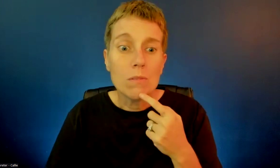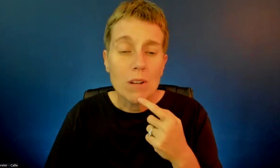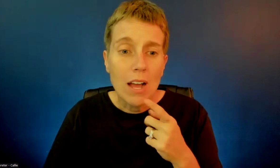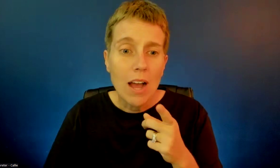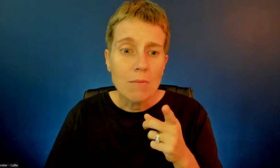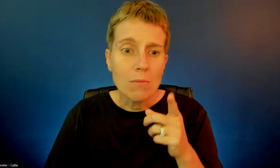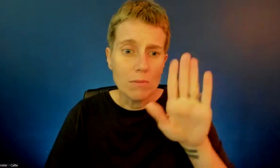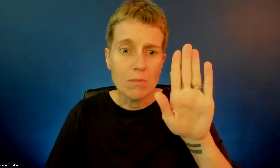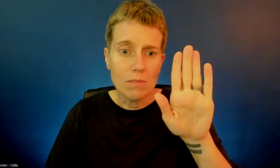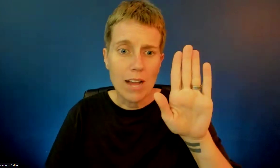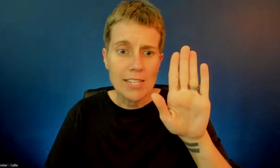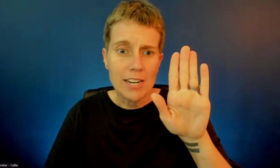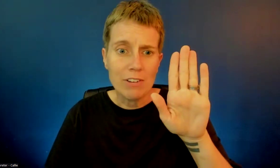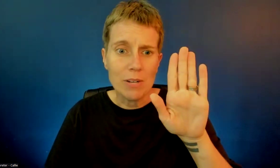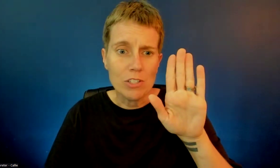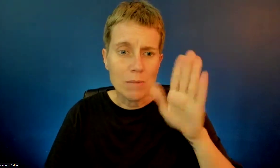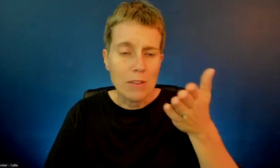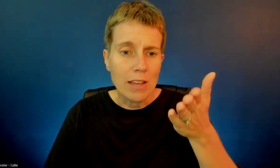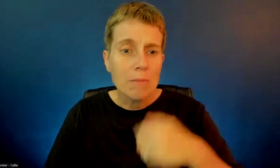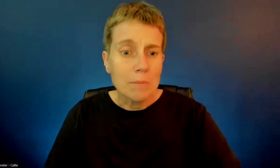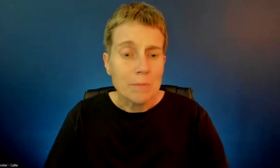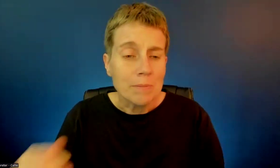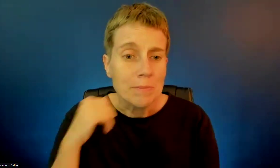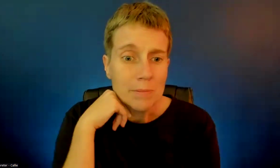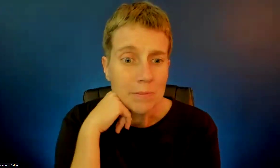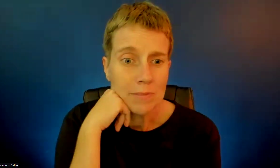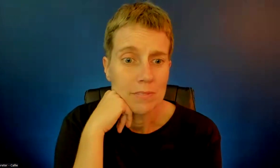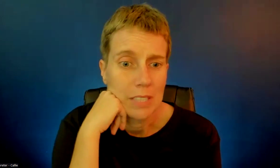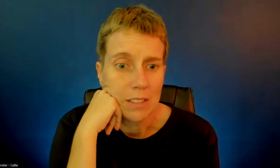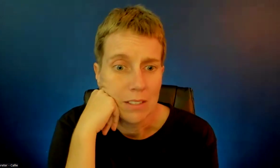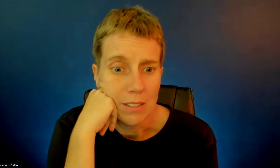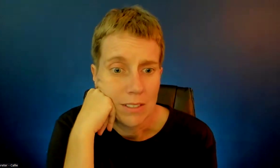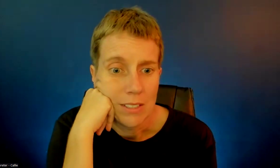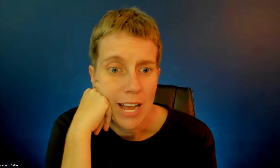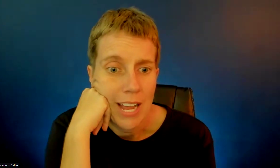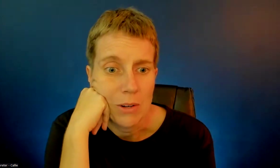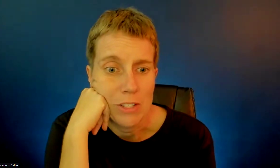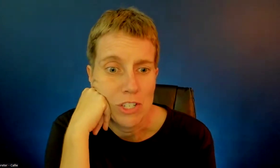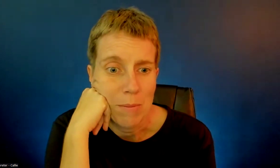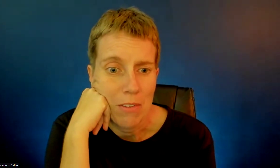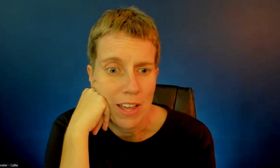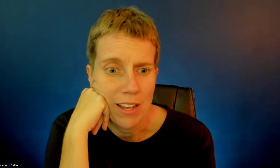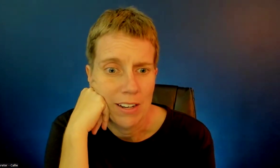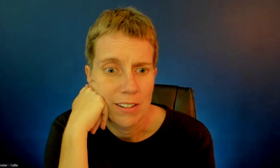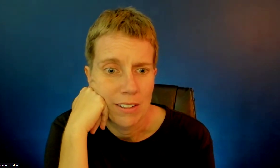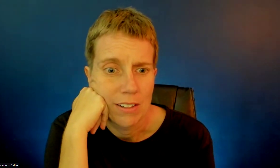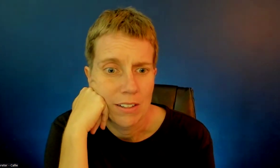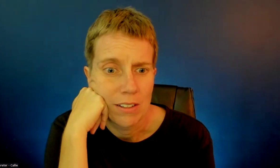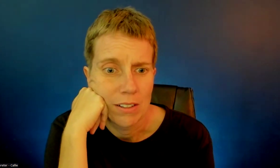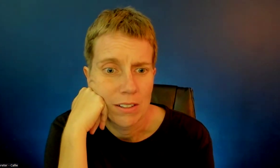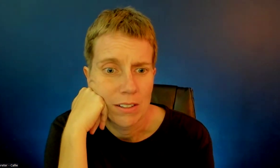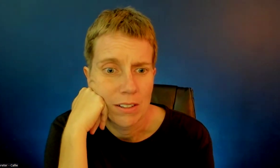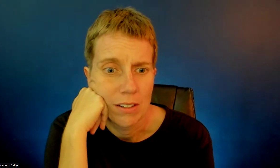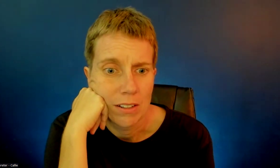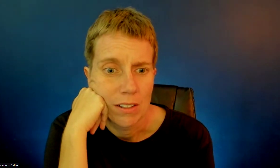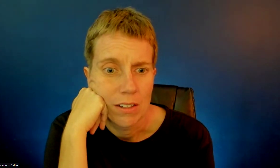you. And then... I did have a question. Sorry? I had a question about that. Okay.